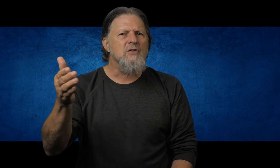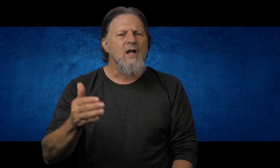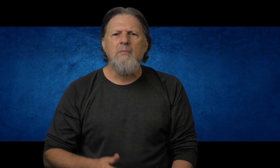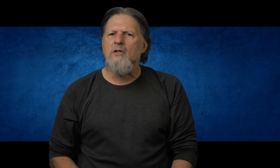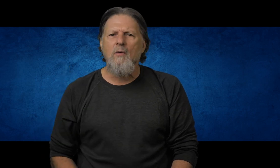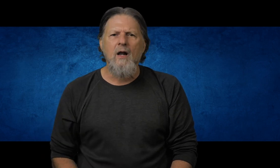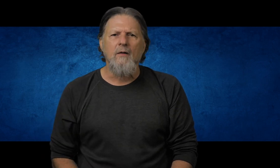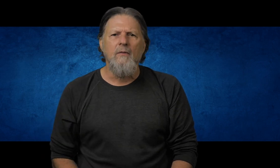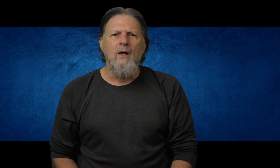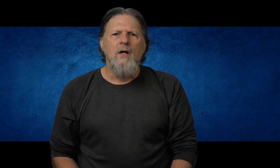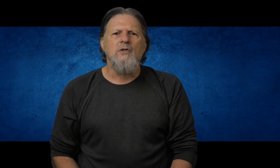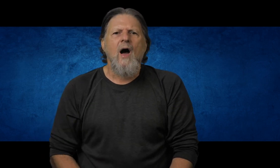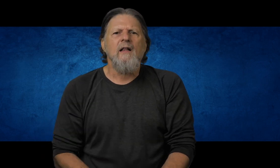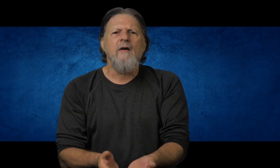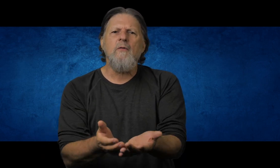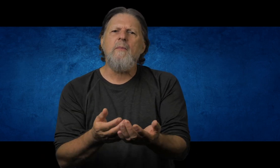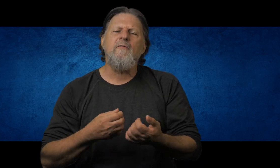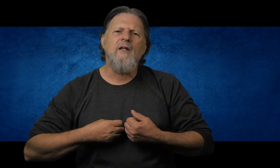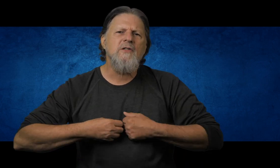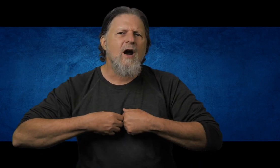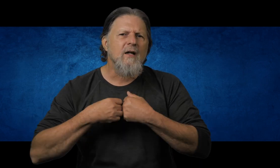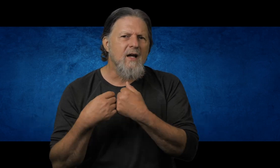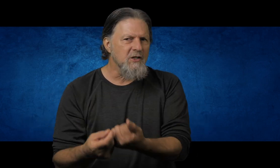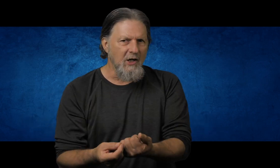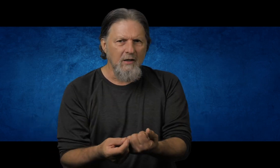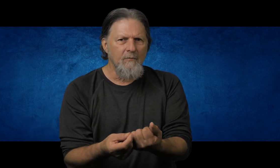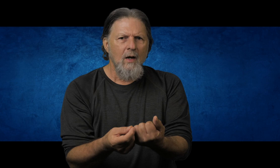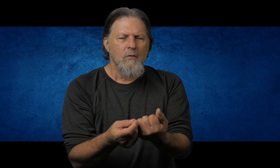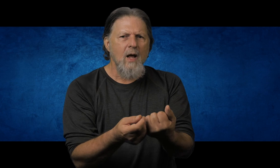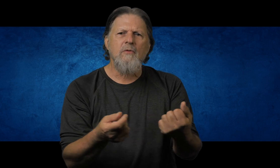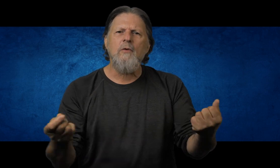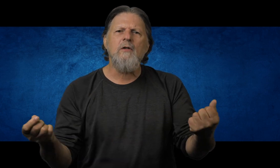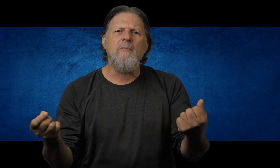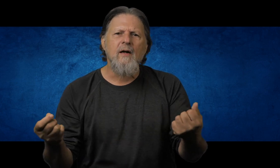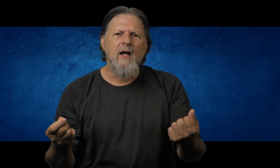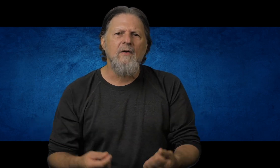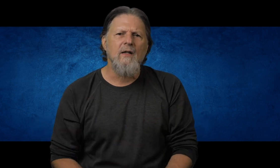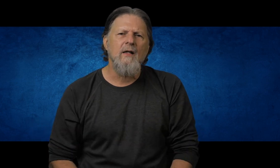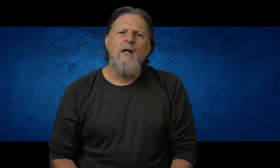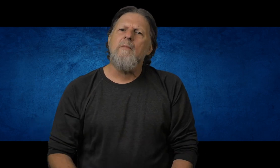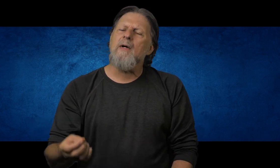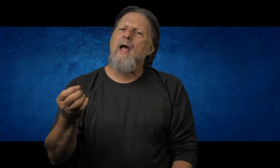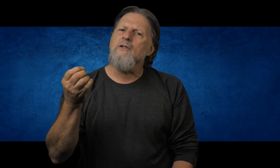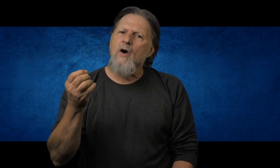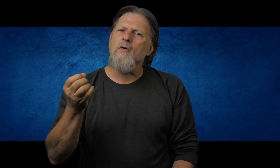unstable as water. So I love it when my feelings are gushing, when I'm thrilled about everything, but I don't